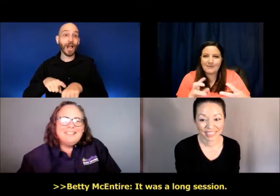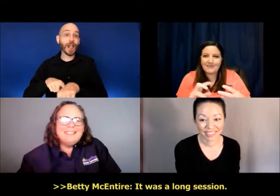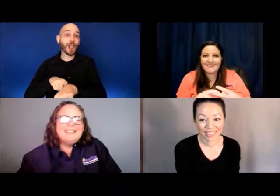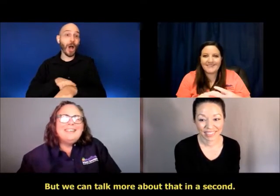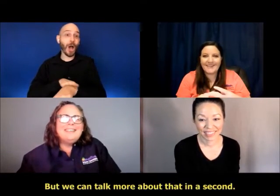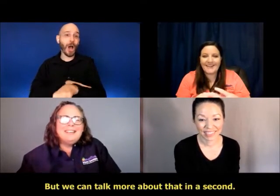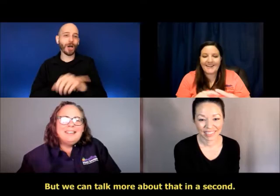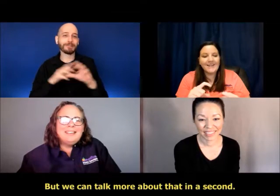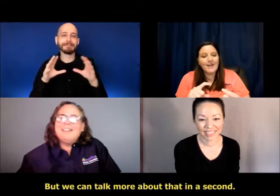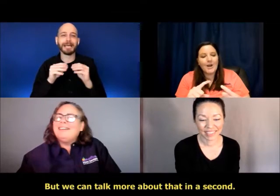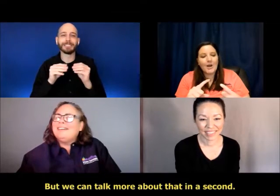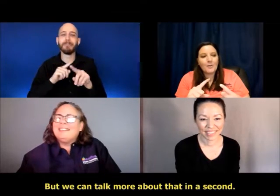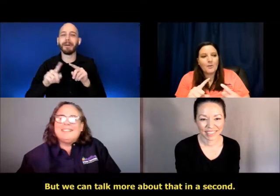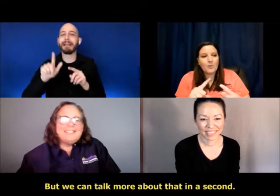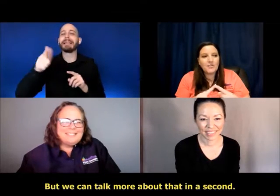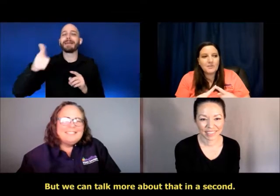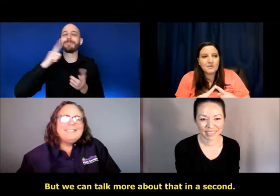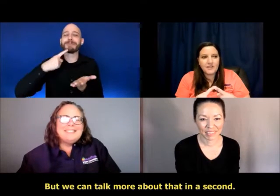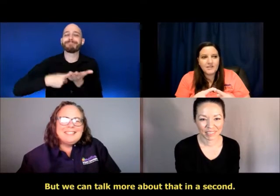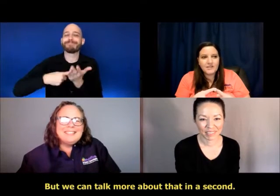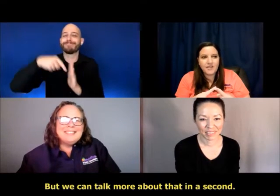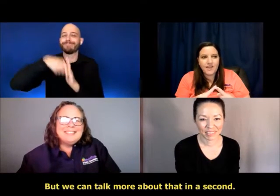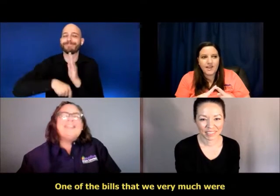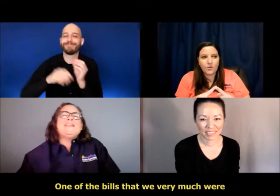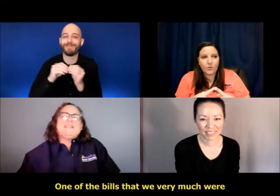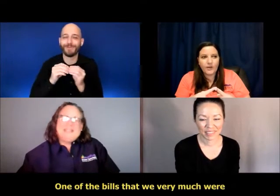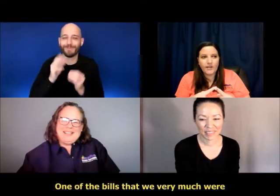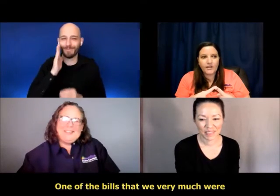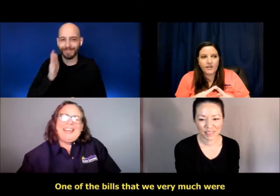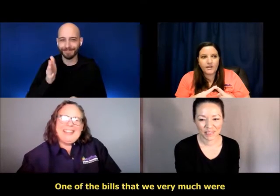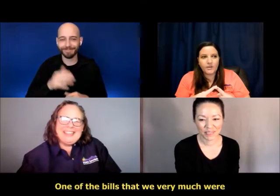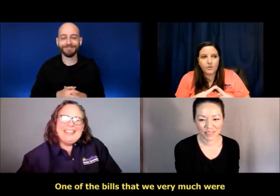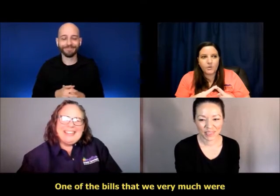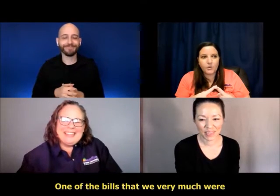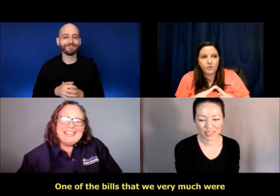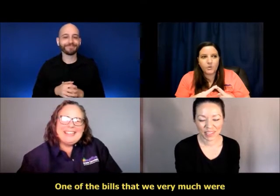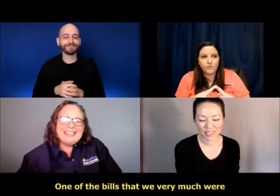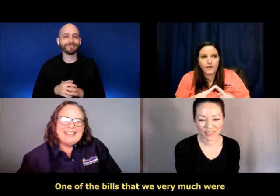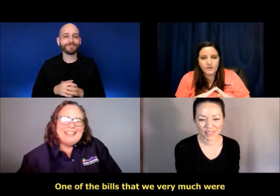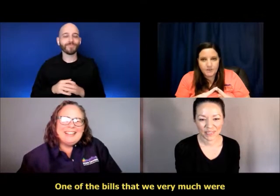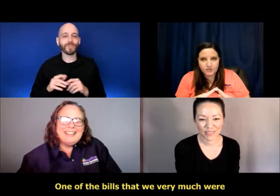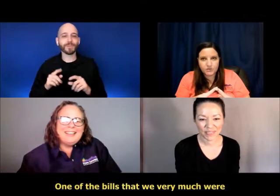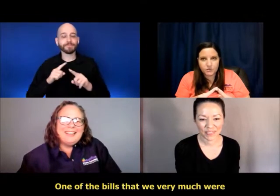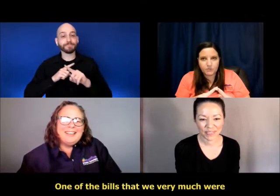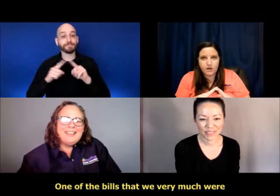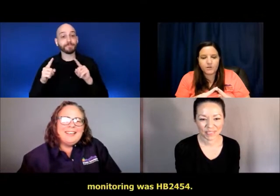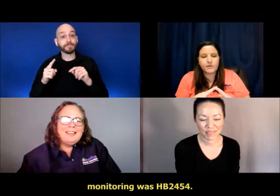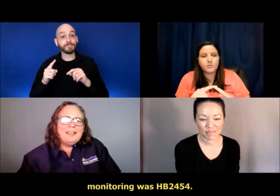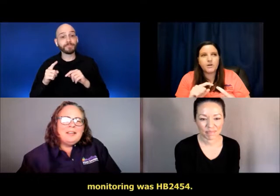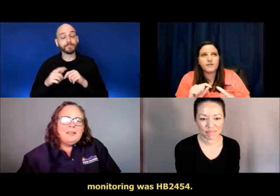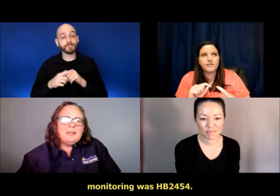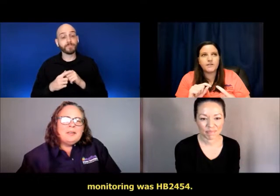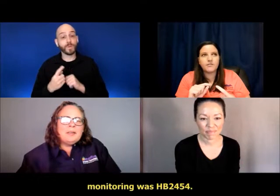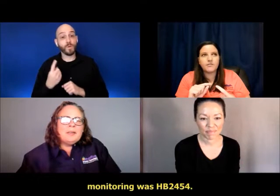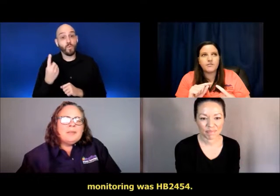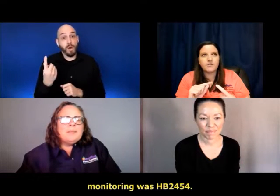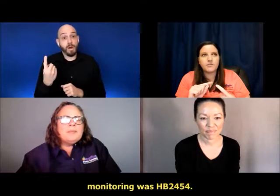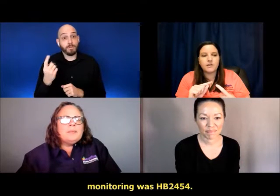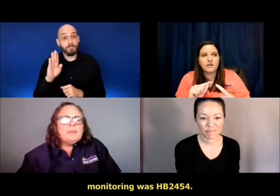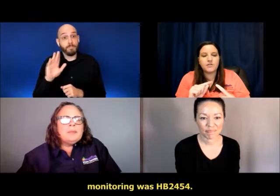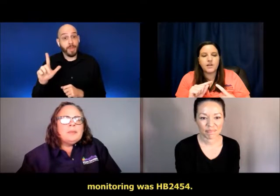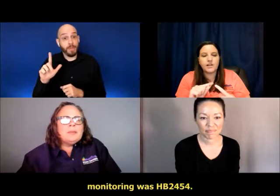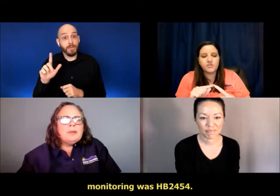but we can talk more about that in a second. Um, one of the bills that we very much were monitoring was,